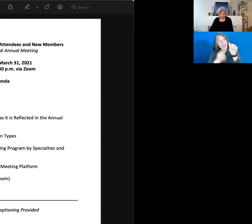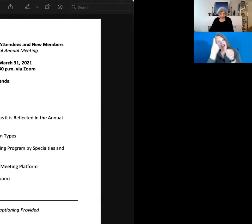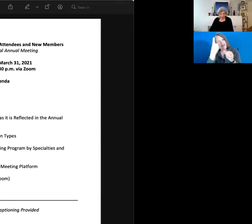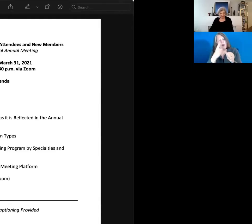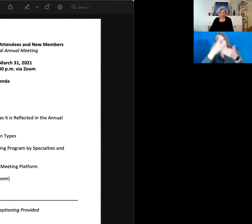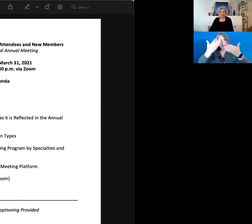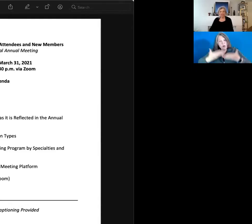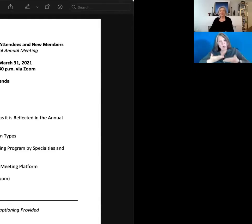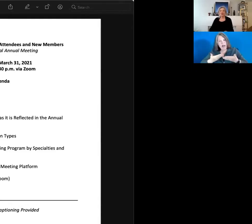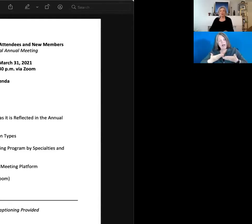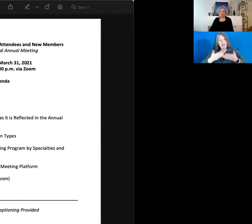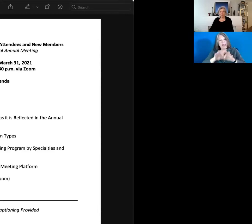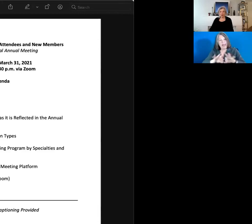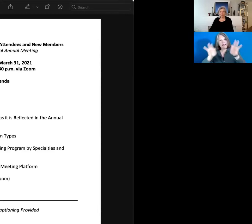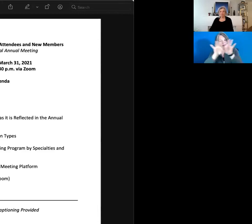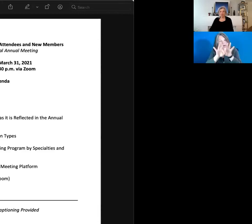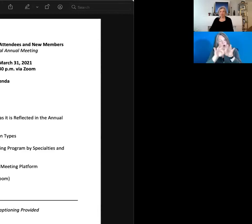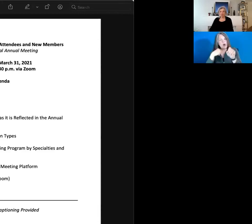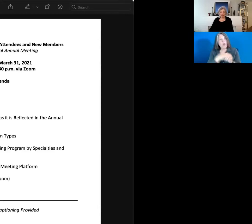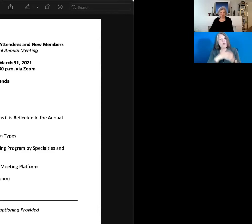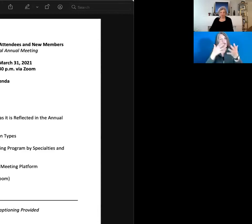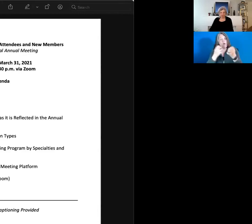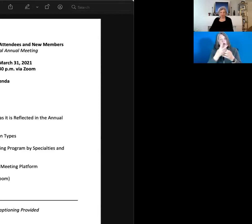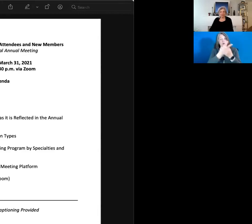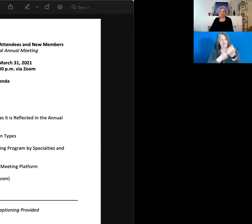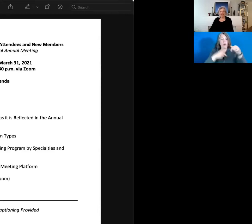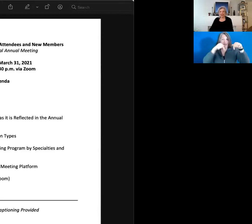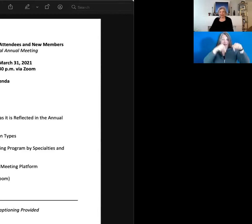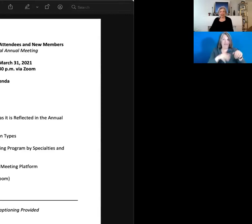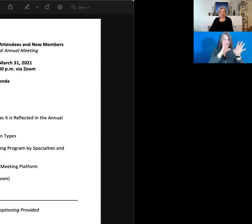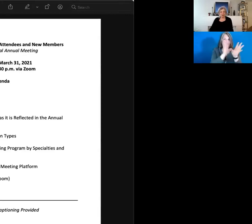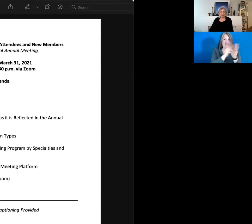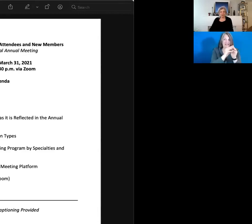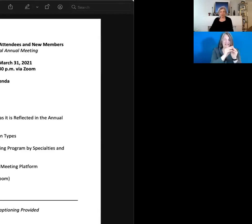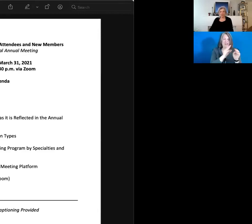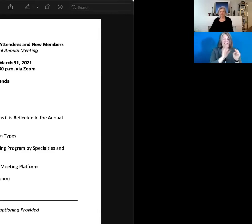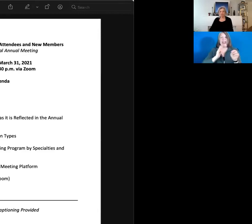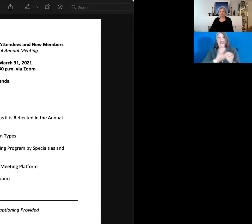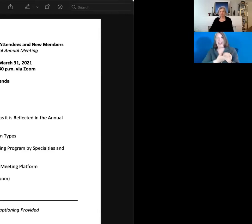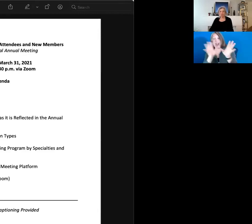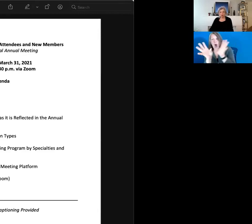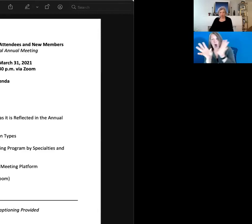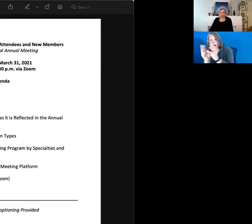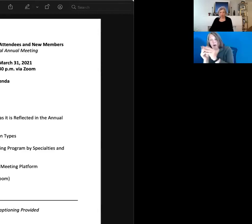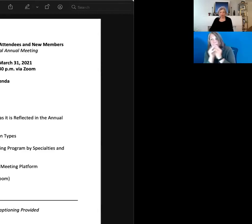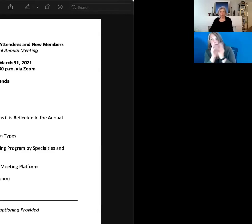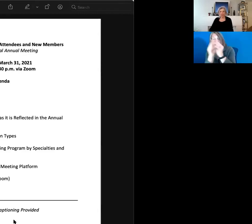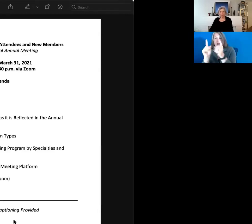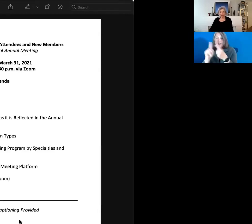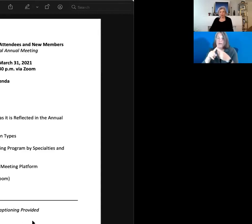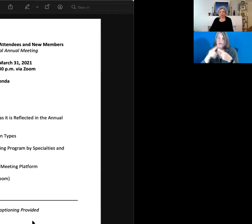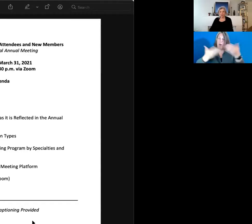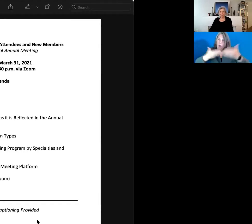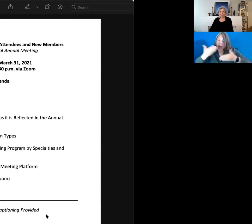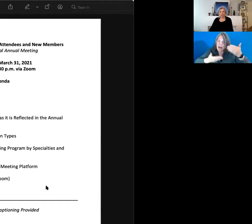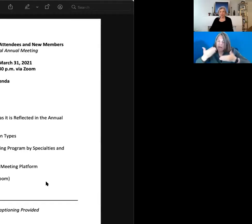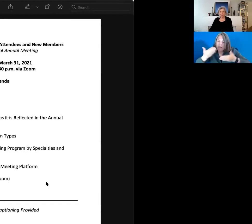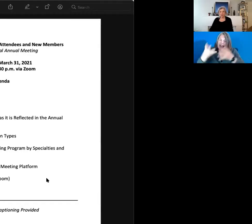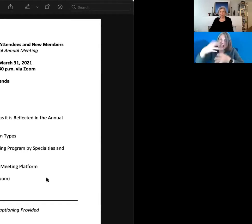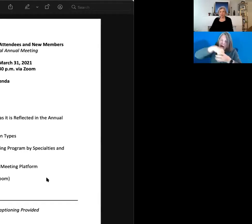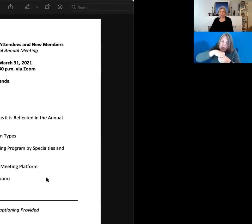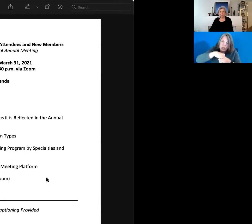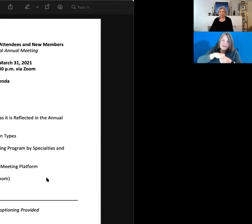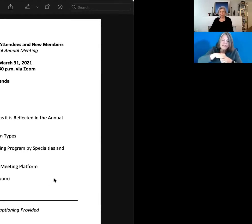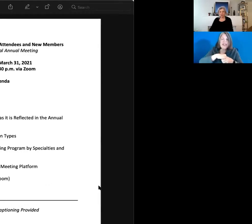as importantly, we want both this session and our meetings to be welcoming, inclusive, and